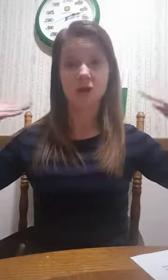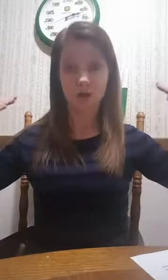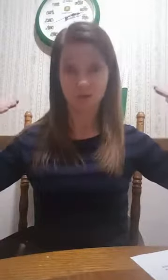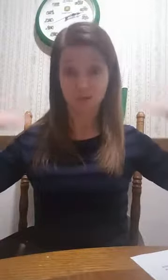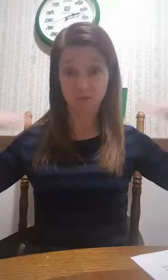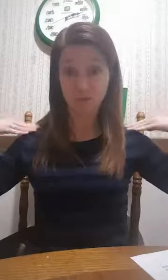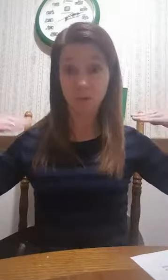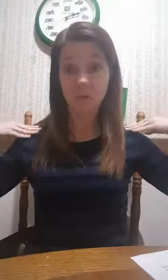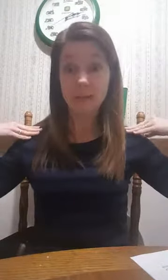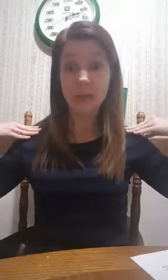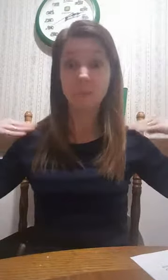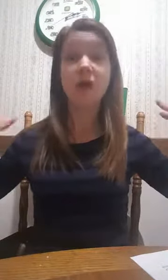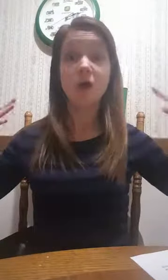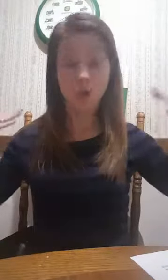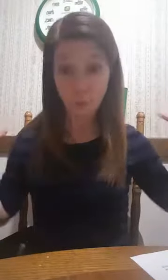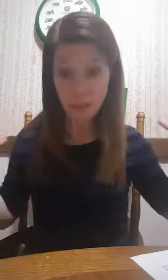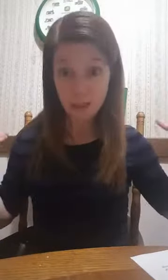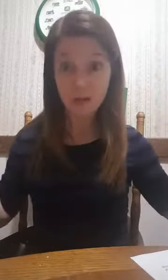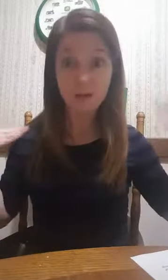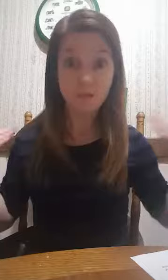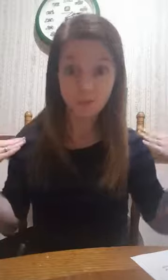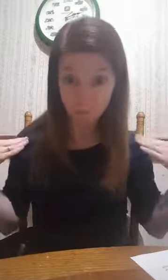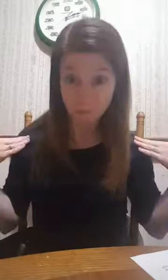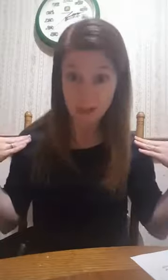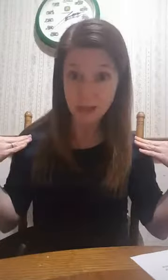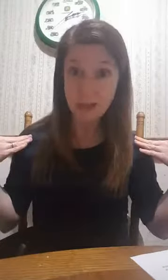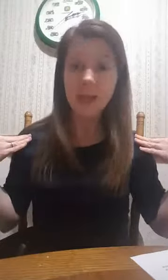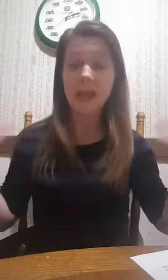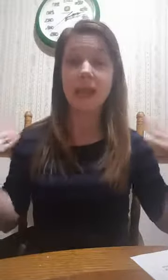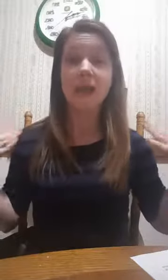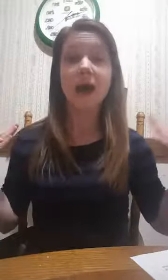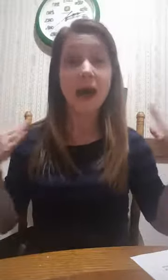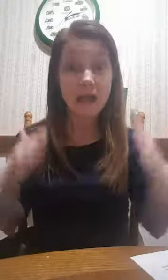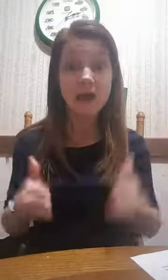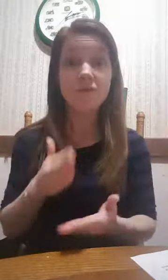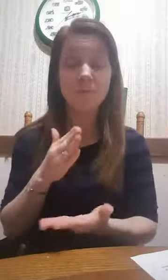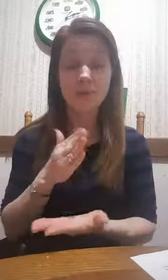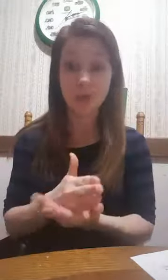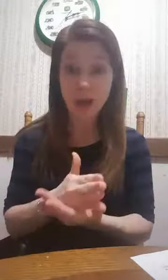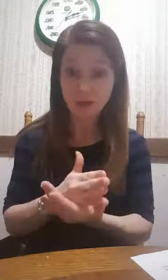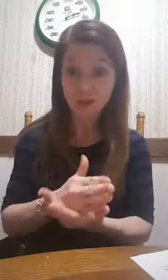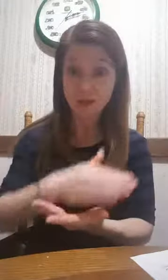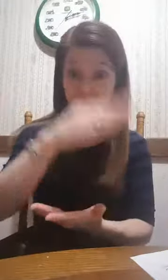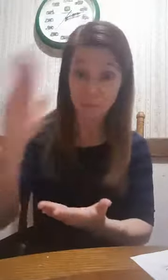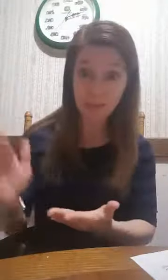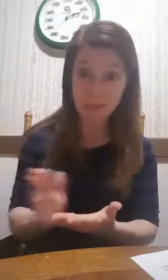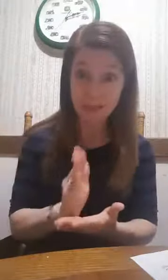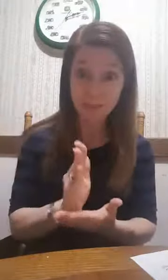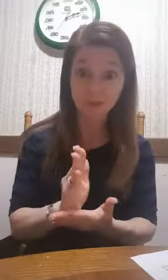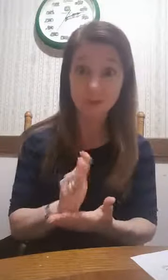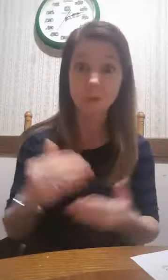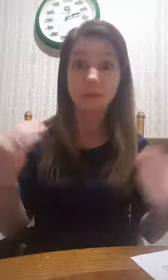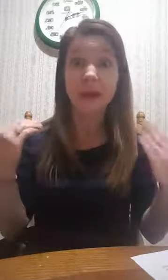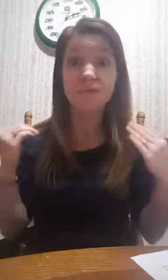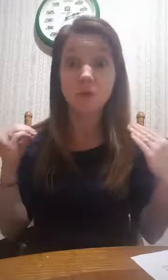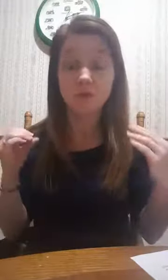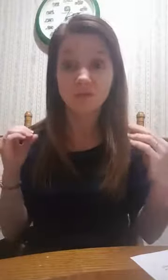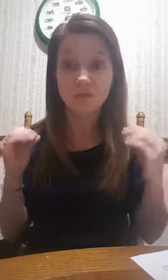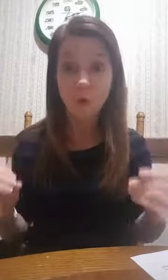self-proclaimed queen of the snooze button. And I have been practicing sleeping in 90-minute cycles. And I have noticed so